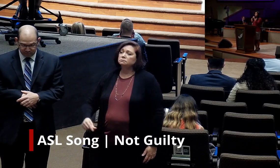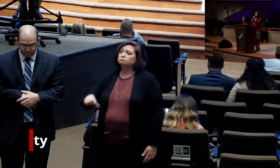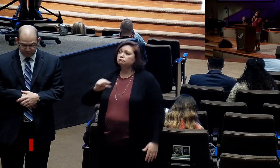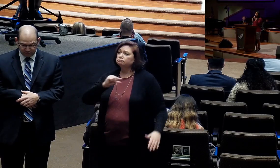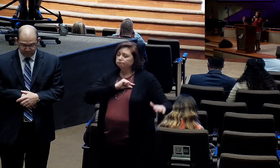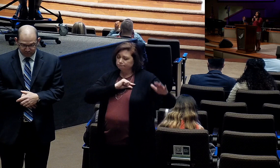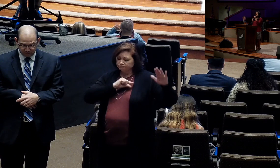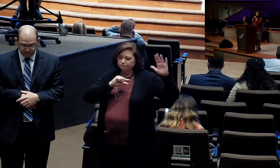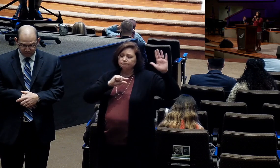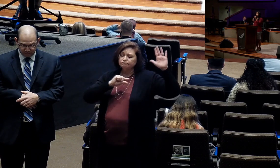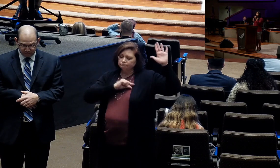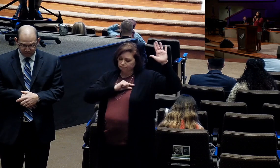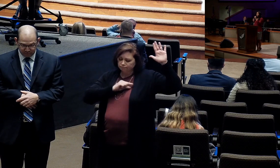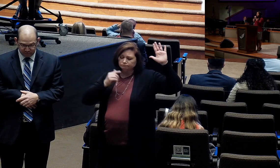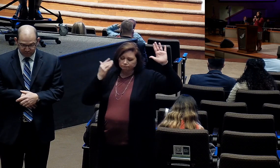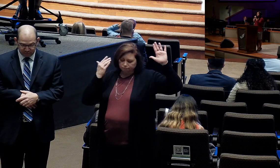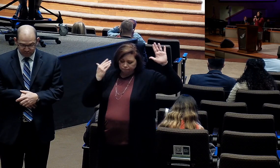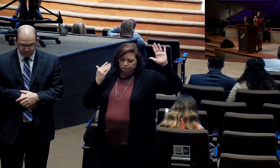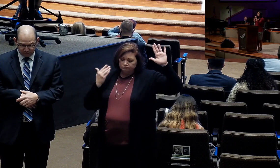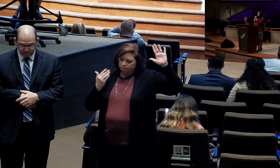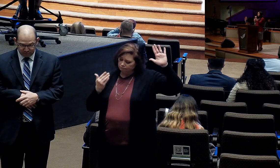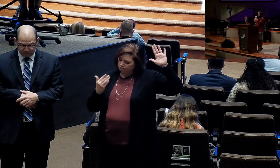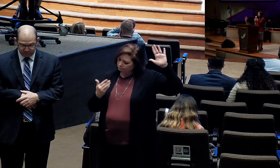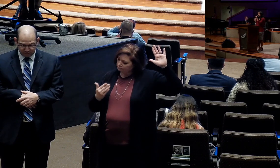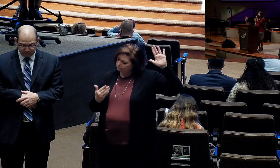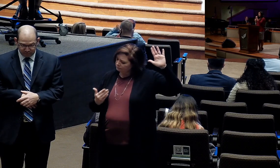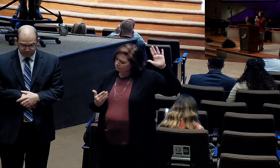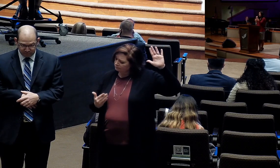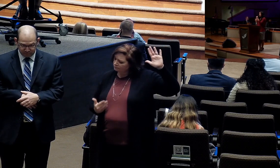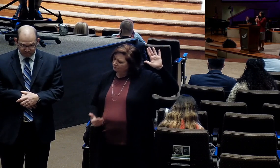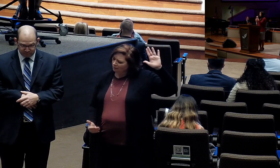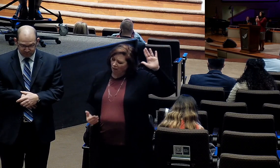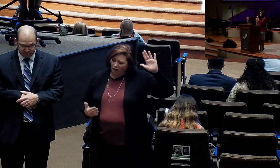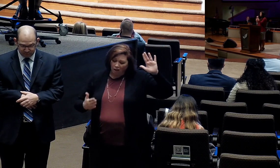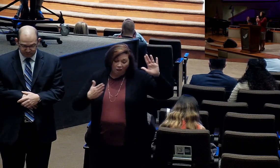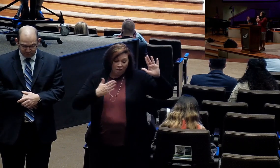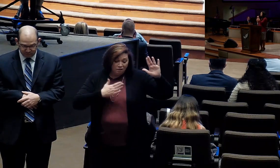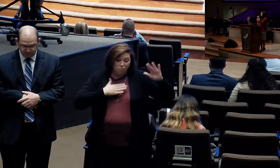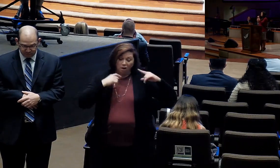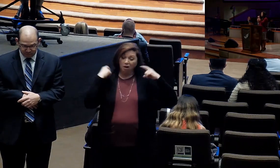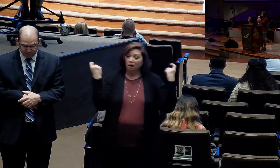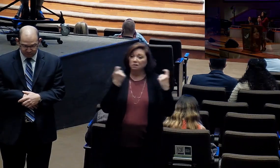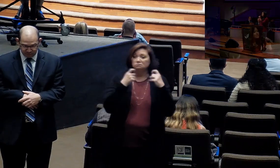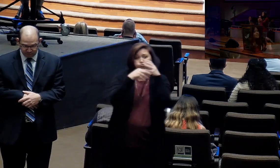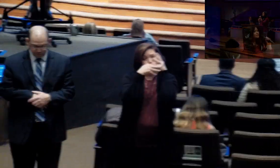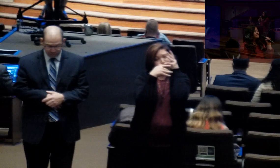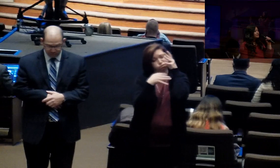There's a list a mile long of all my sins,